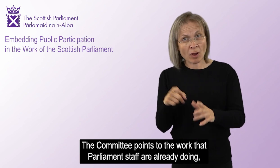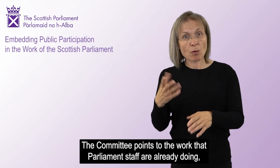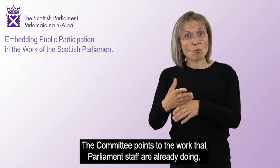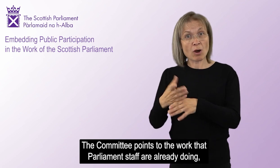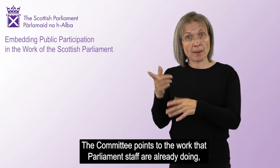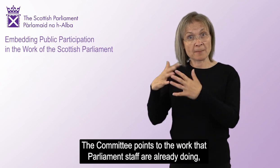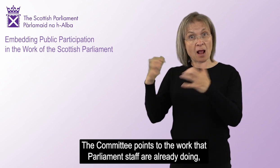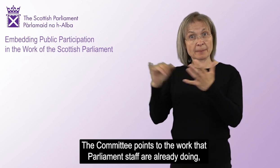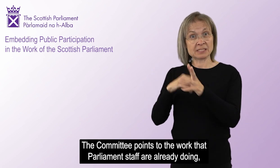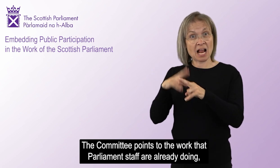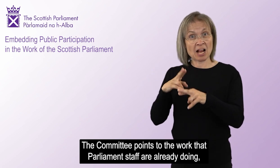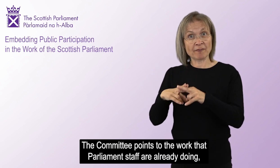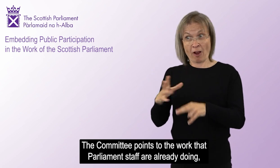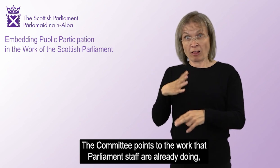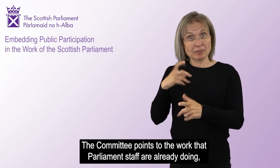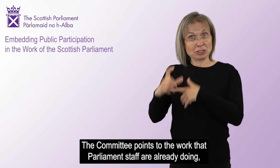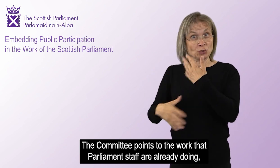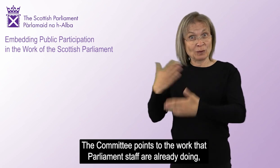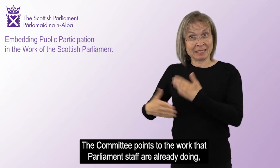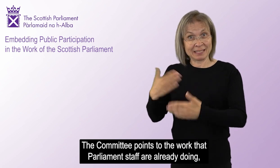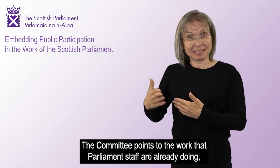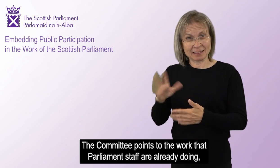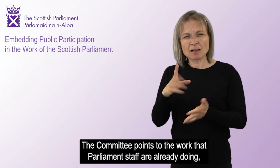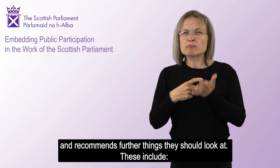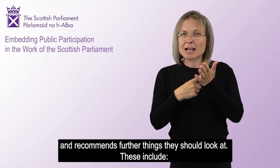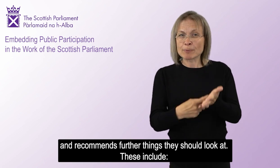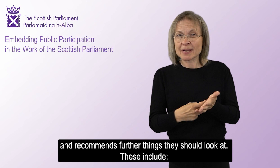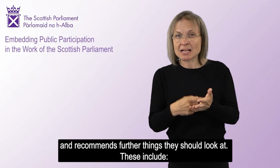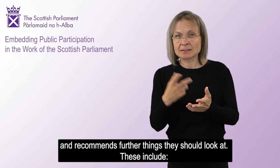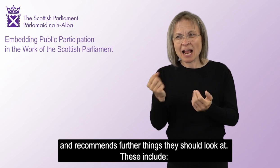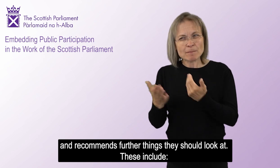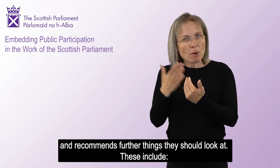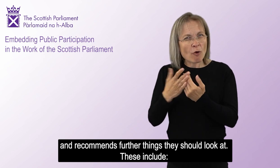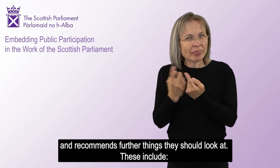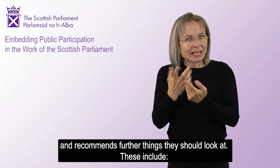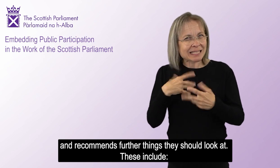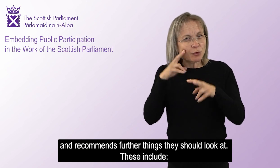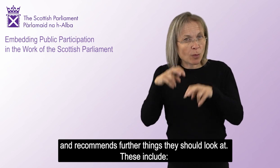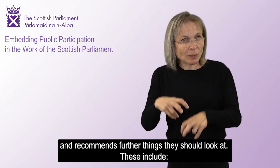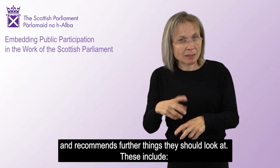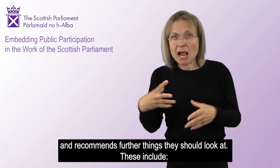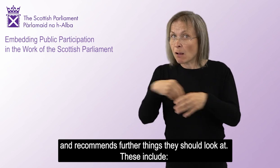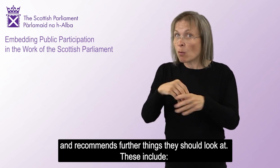The committee points to the work that Parliament staff are already doing, and recommends further things they should look at.